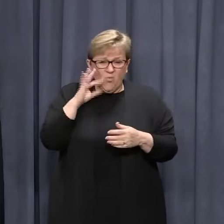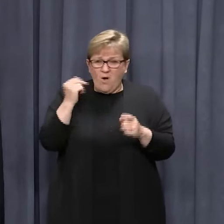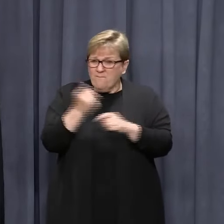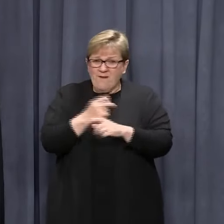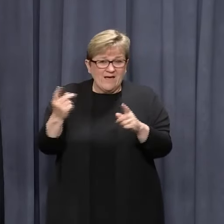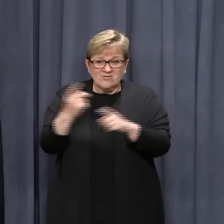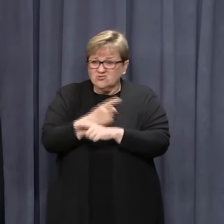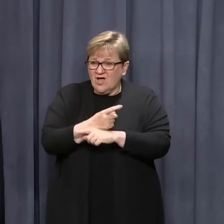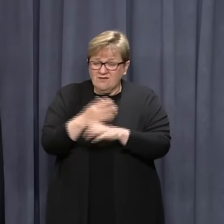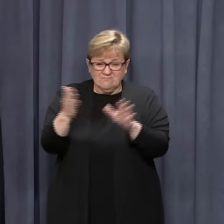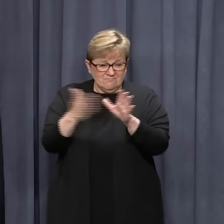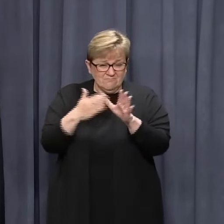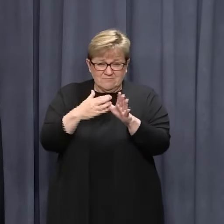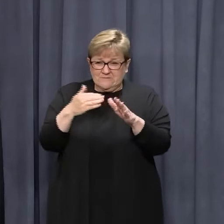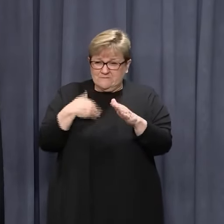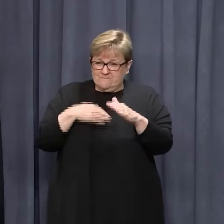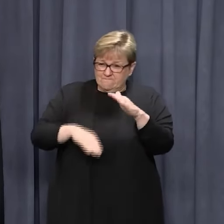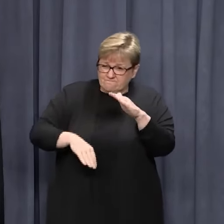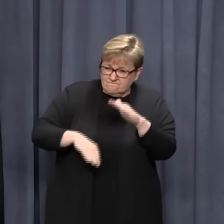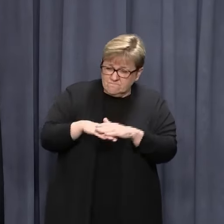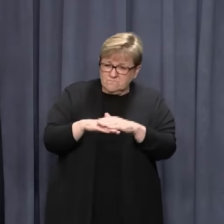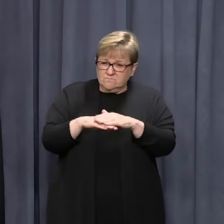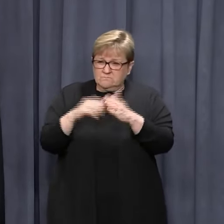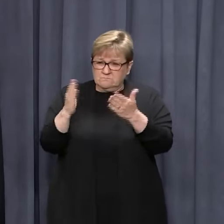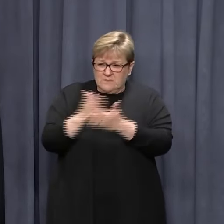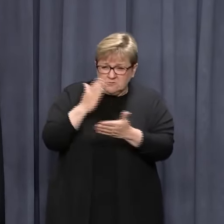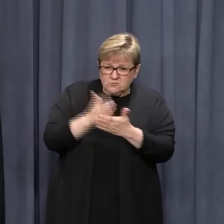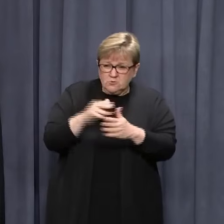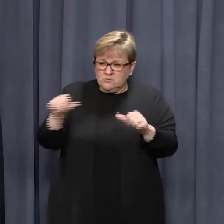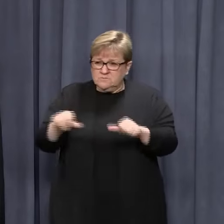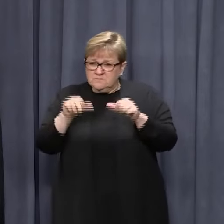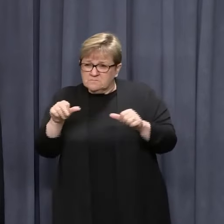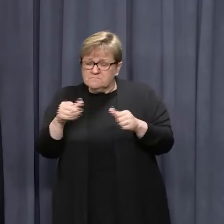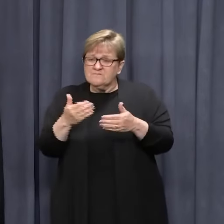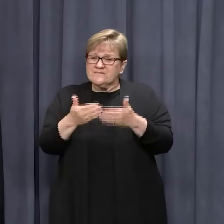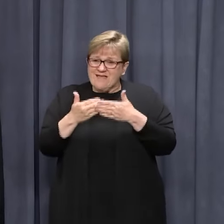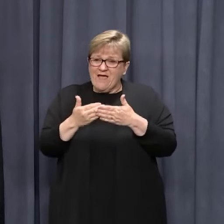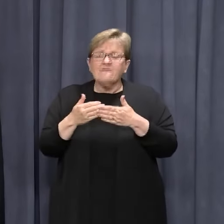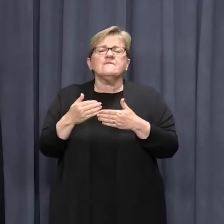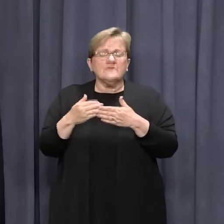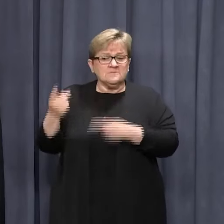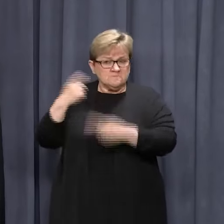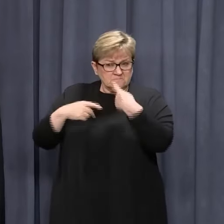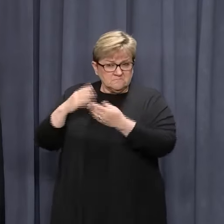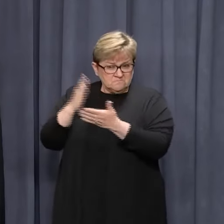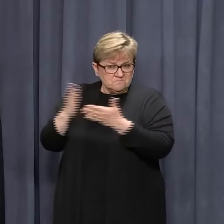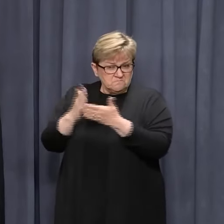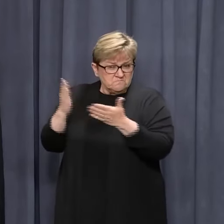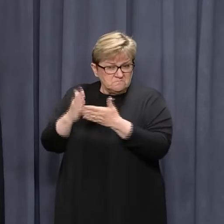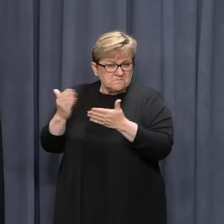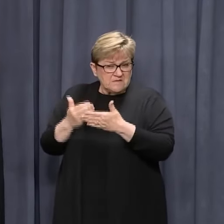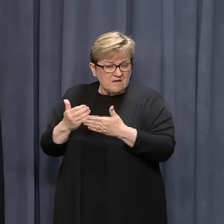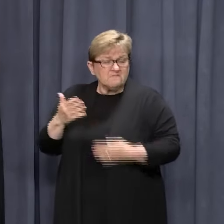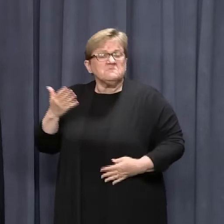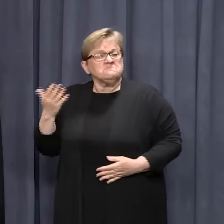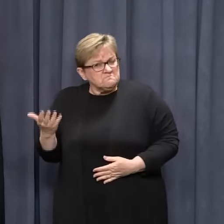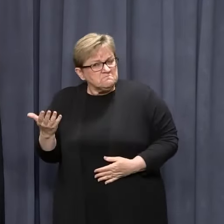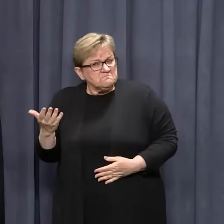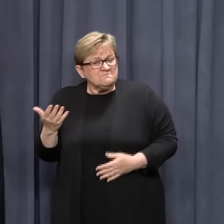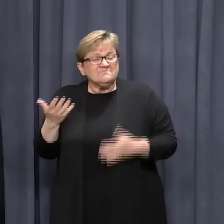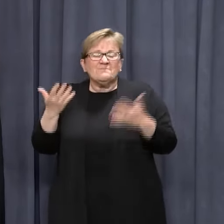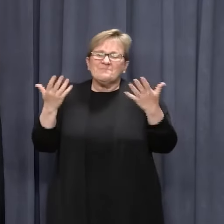change unless we were completely reassured that it was safe. And we have been reassured that it's safe. But obviously,